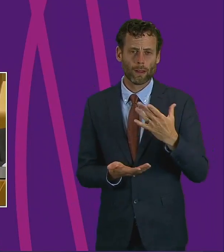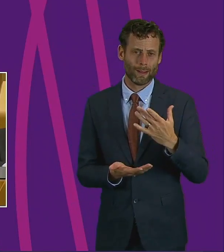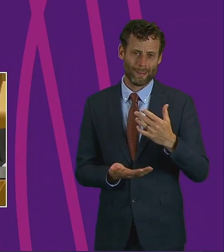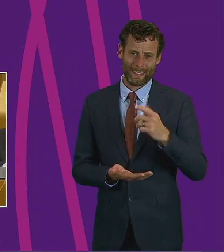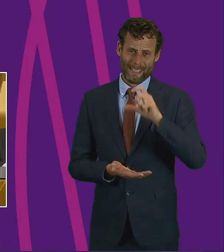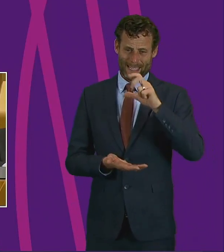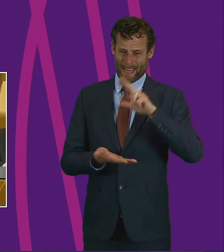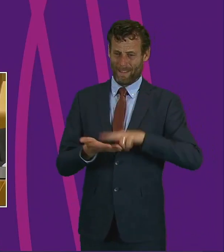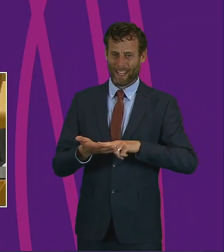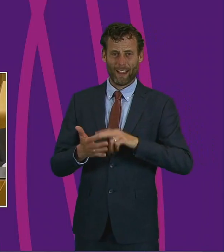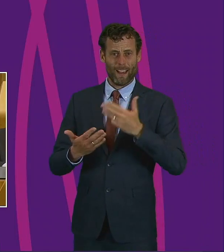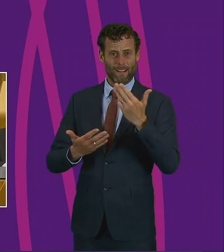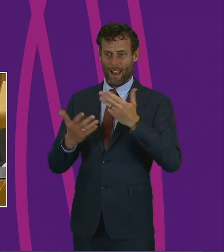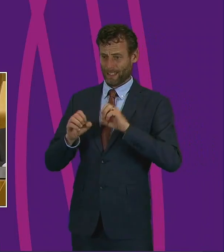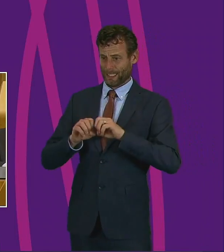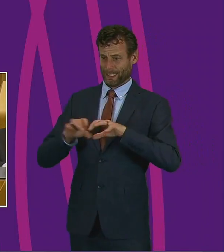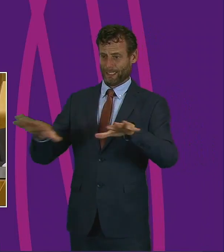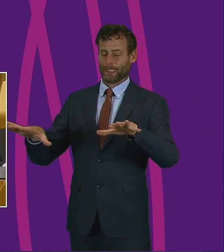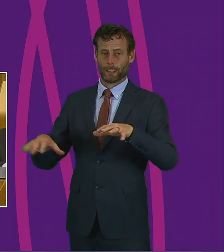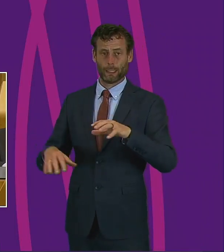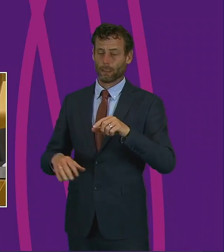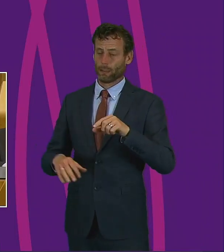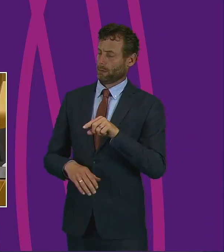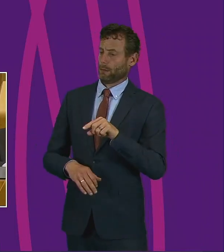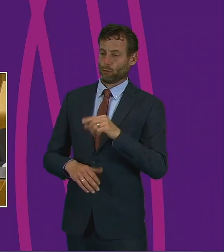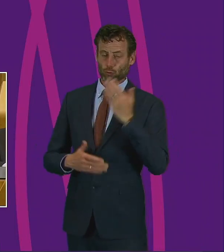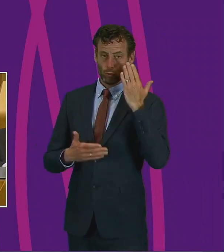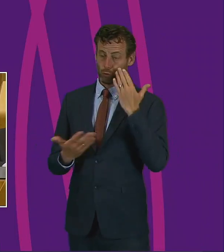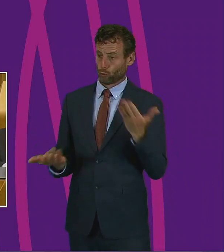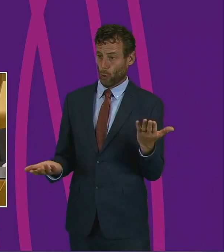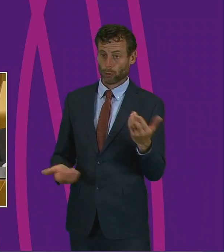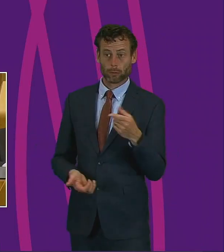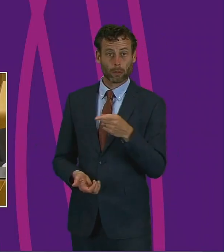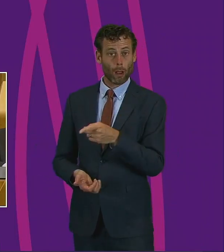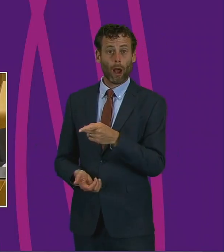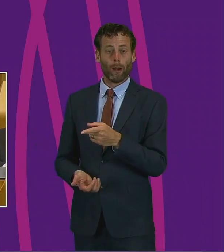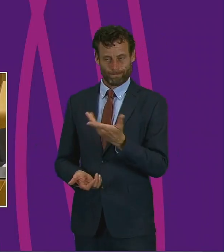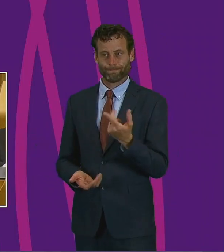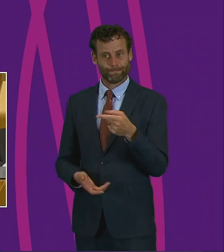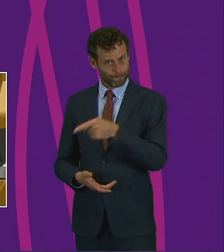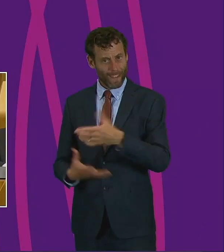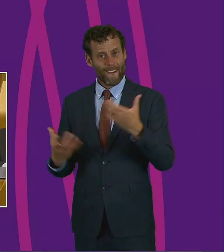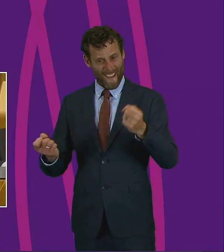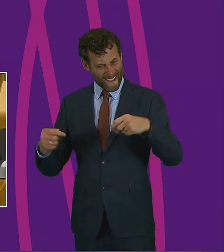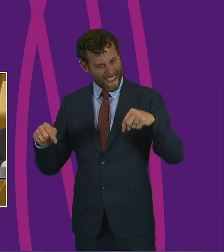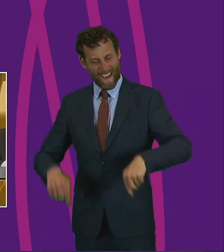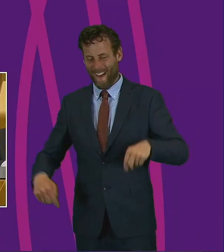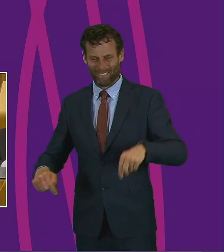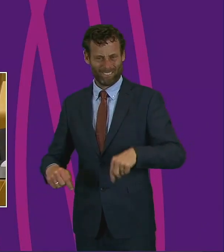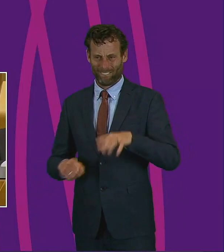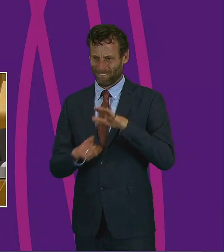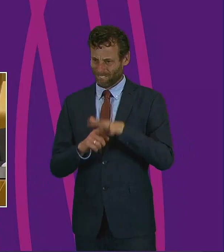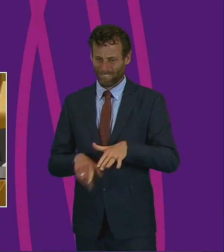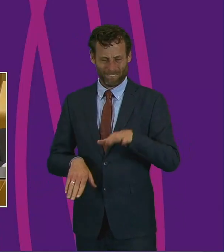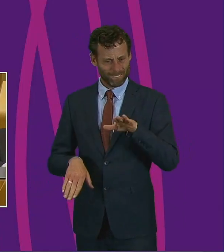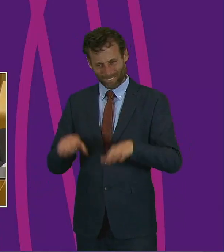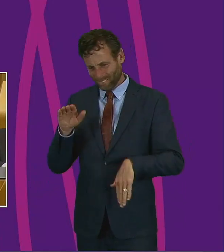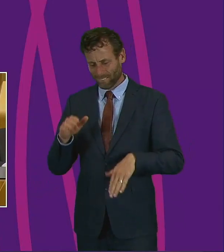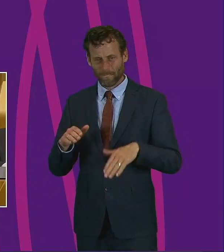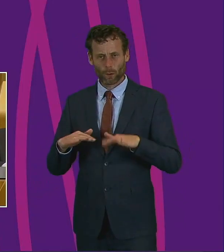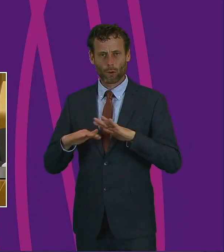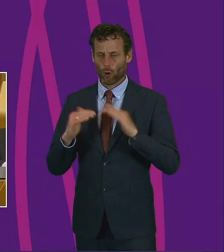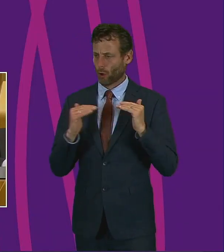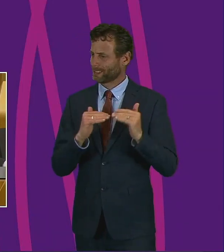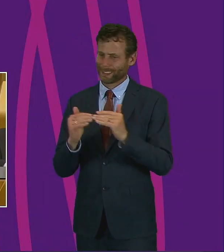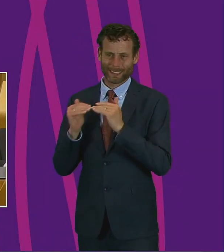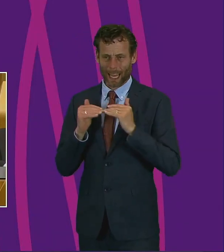existing inequalities, with women, minority, ethnic and the young being disproportionately affected by the social and economic impact of the virus. And this